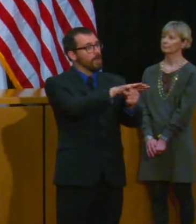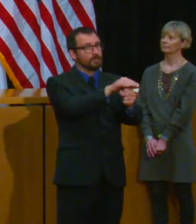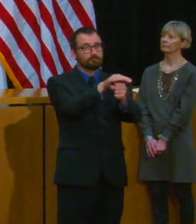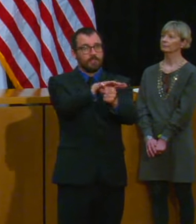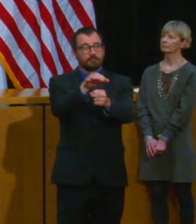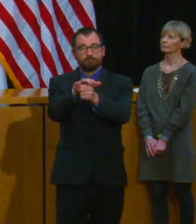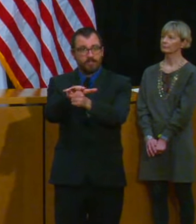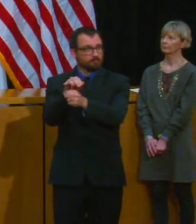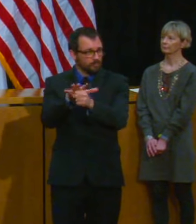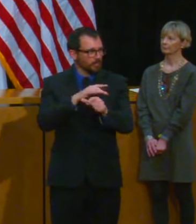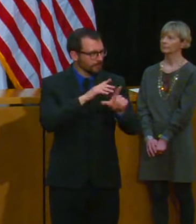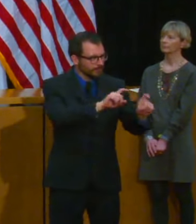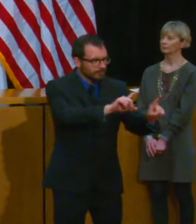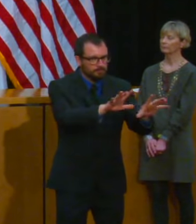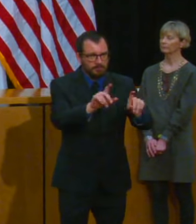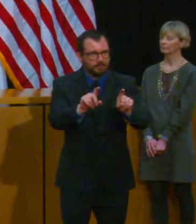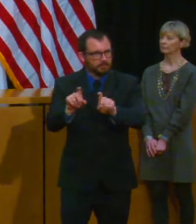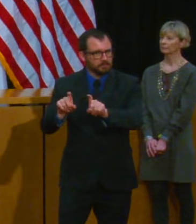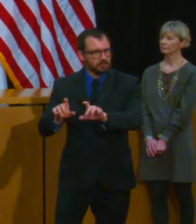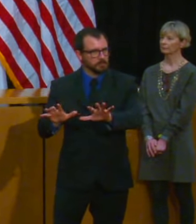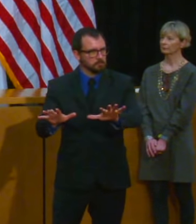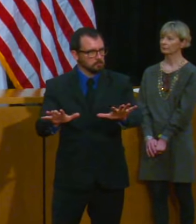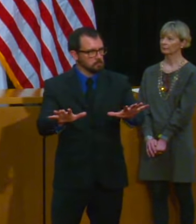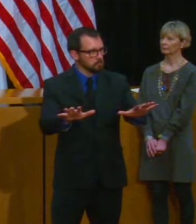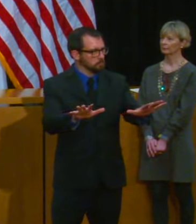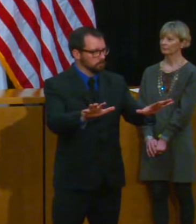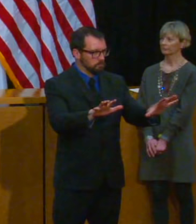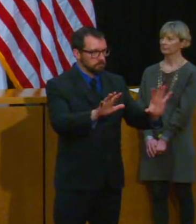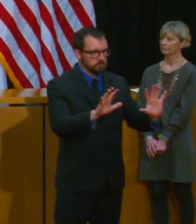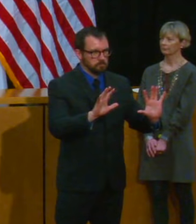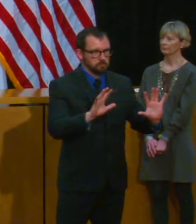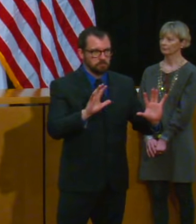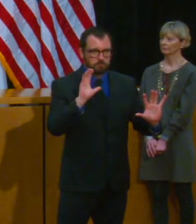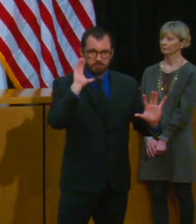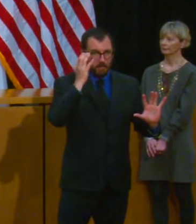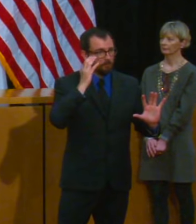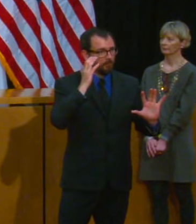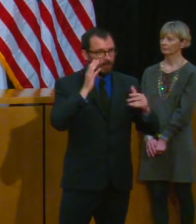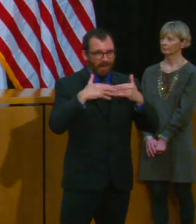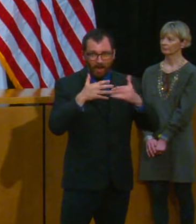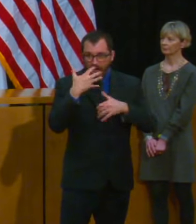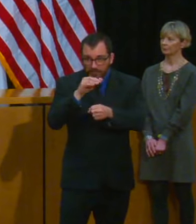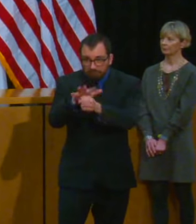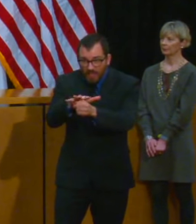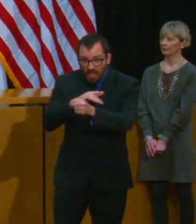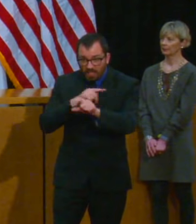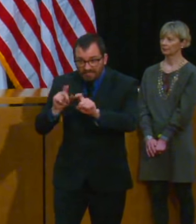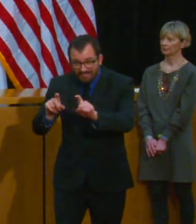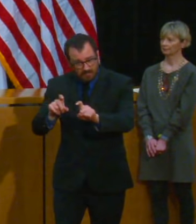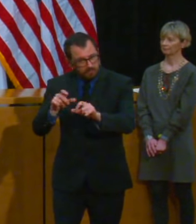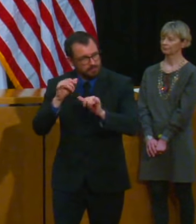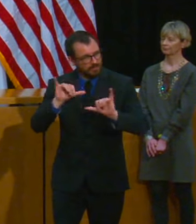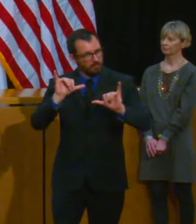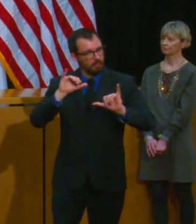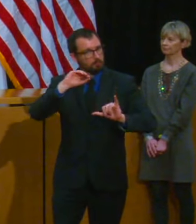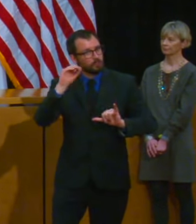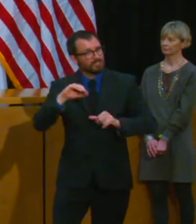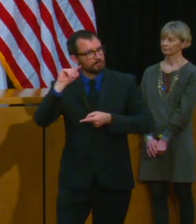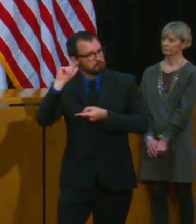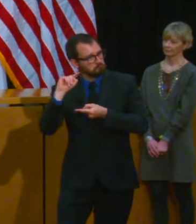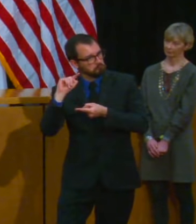in my remarks a pretty decent sort of gradual trend down with respect to the number of positives